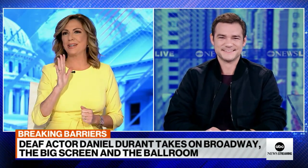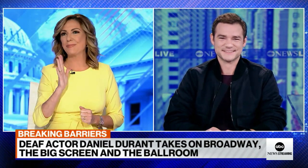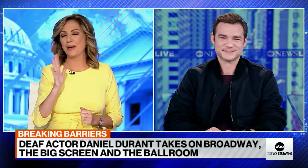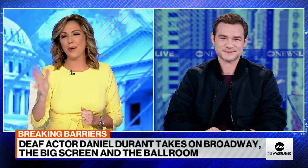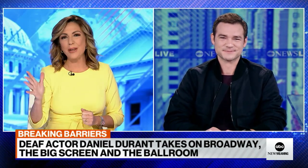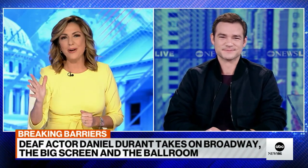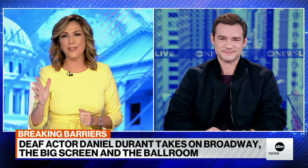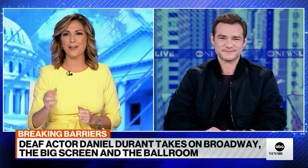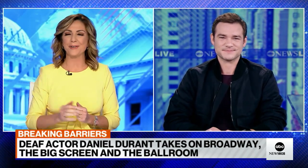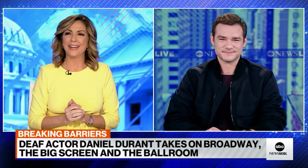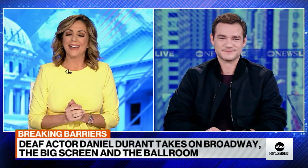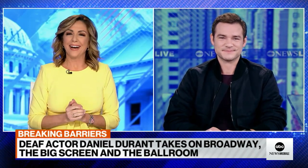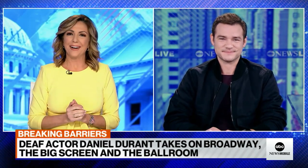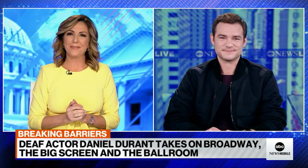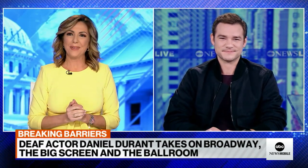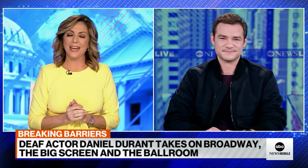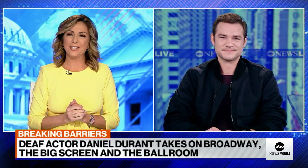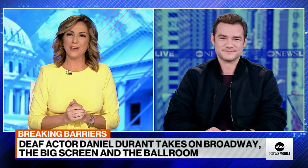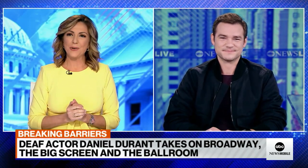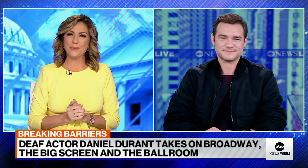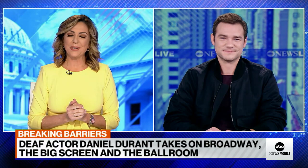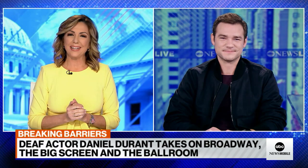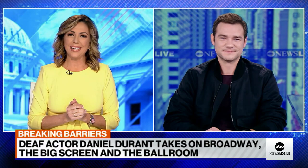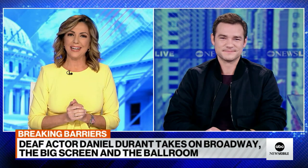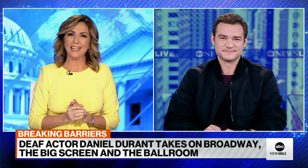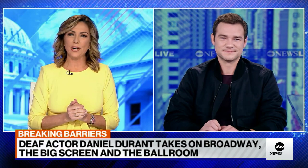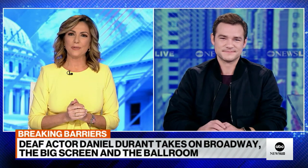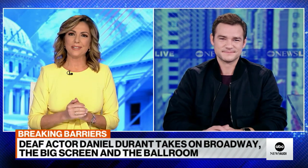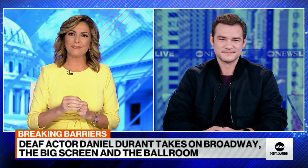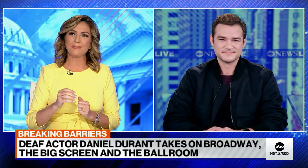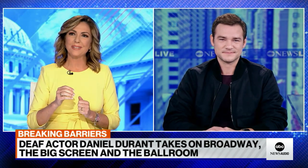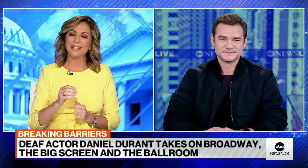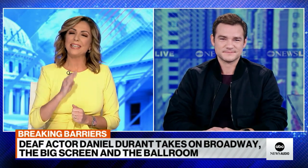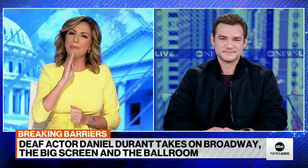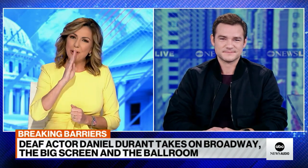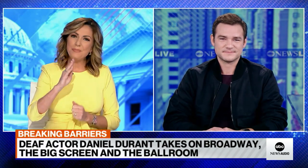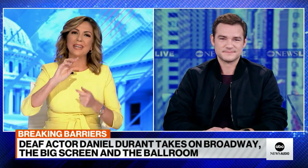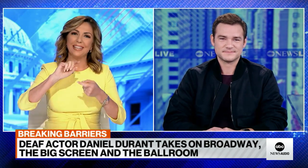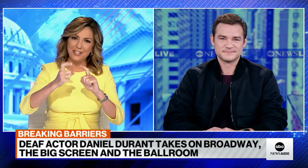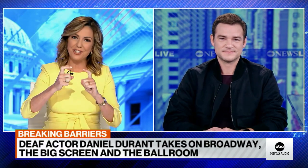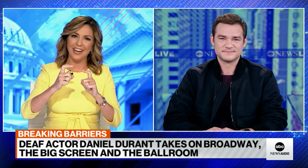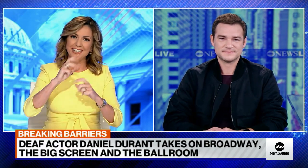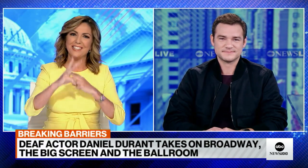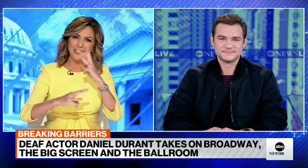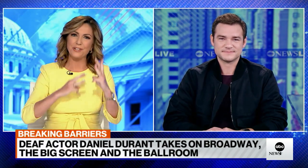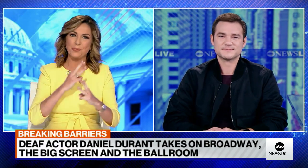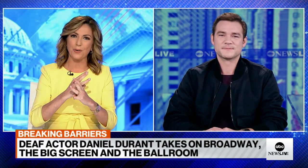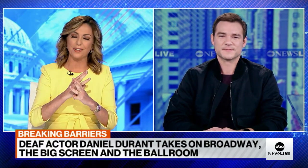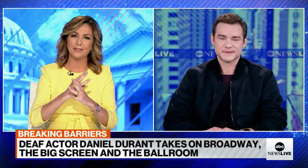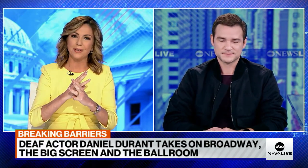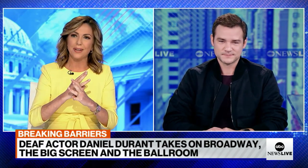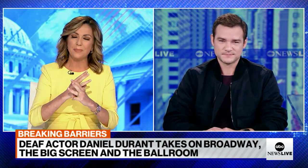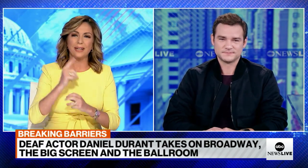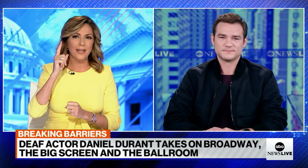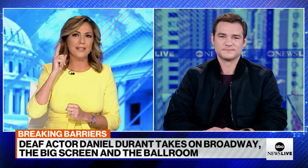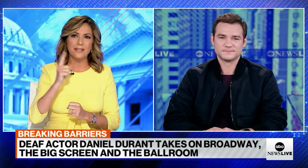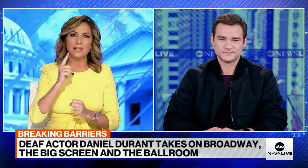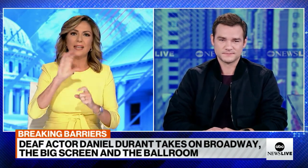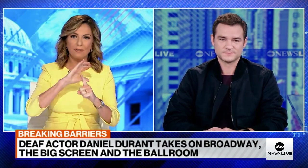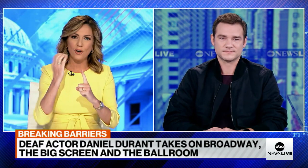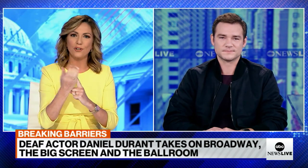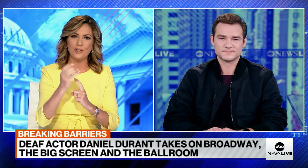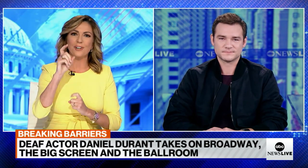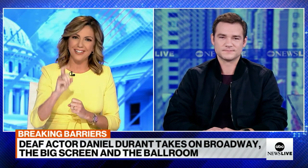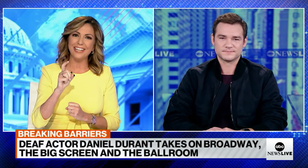and my grandmother. And so, you know, keep on being the change in this world because